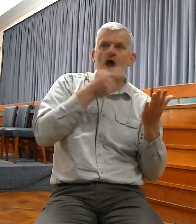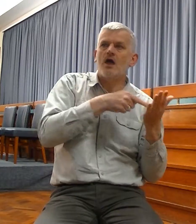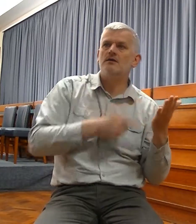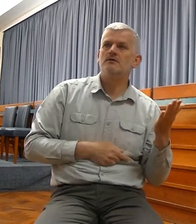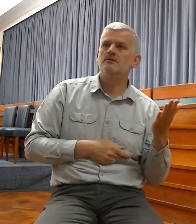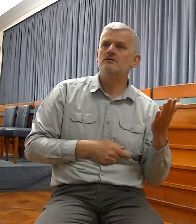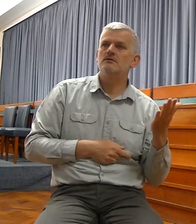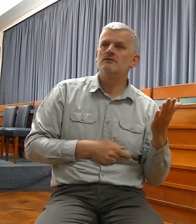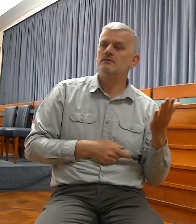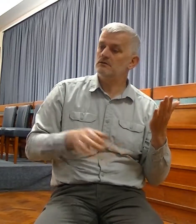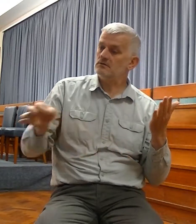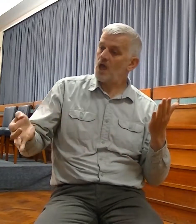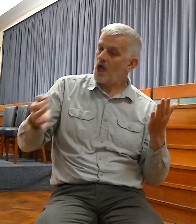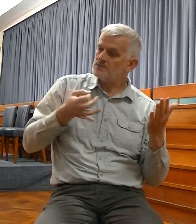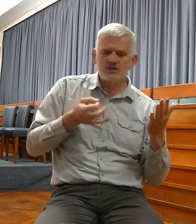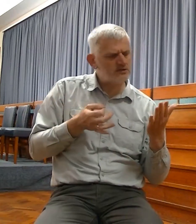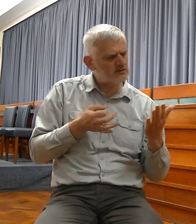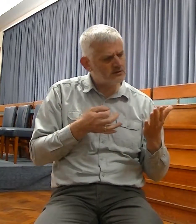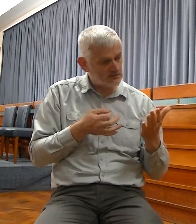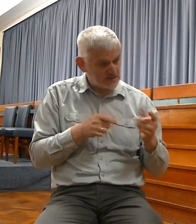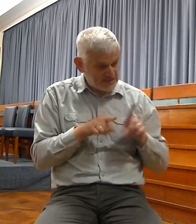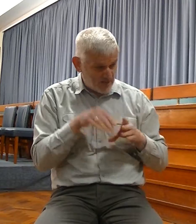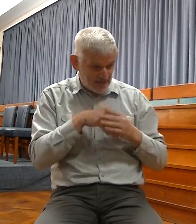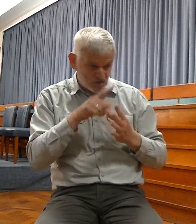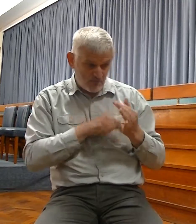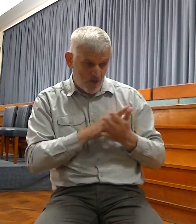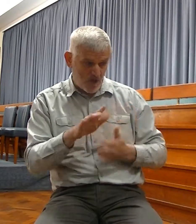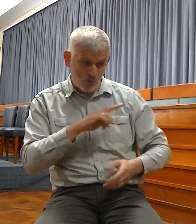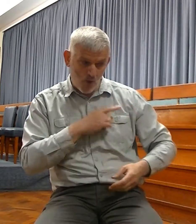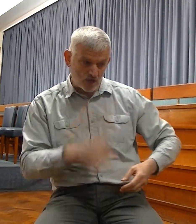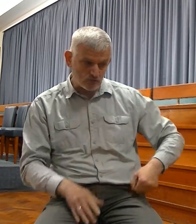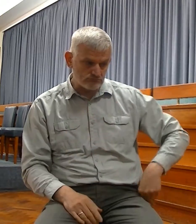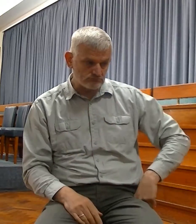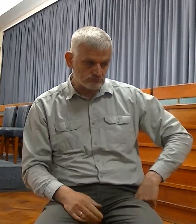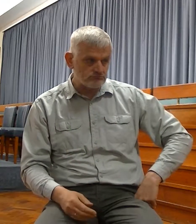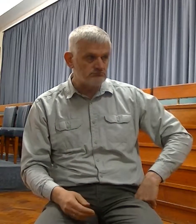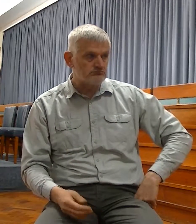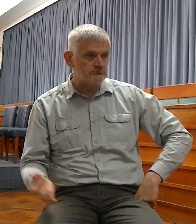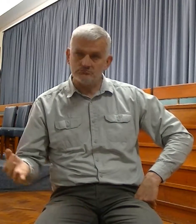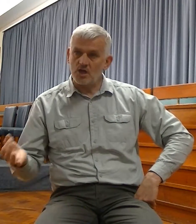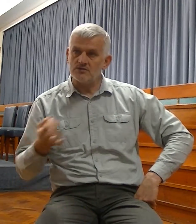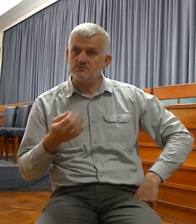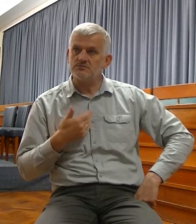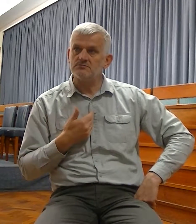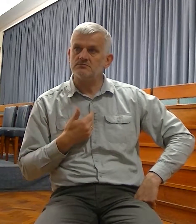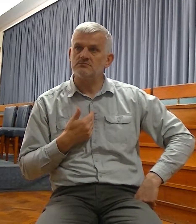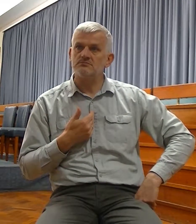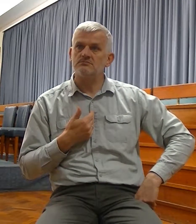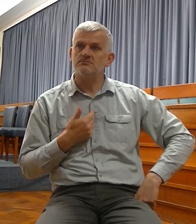come into Jeremiah? It seems, from that point of view, that Jeremiah takes a step